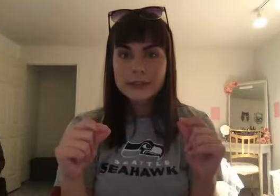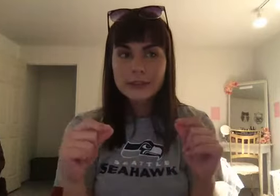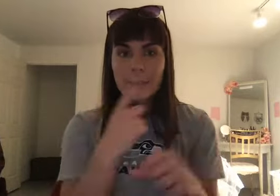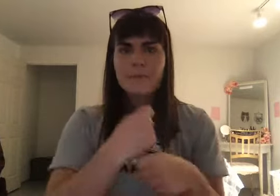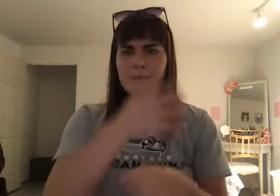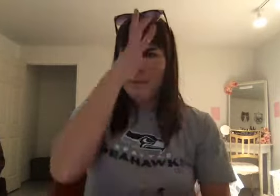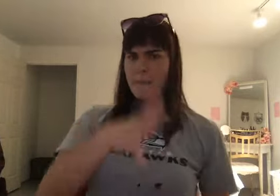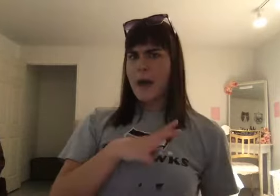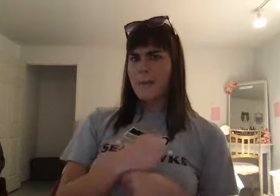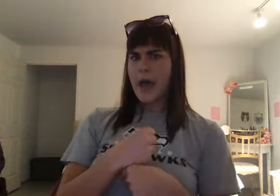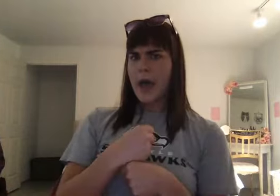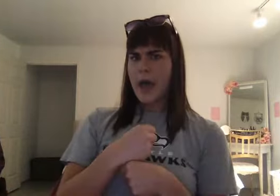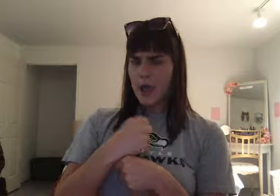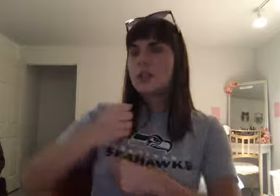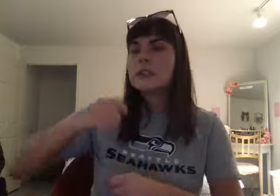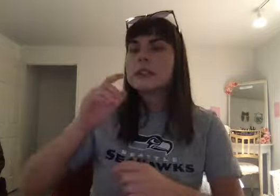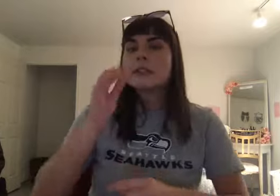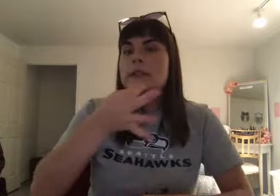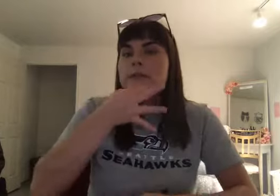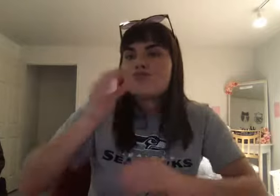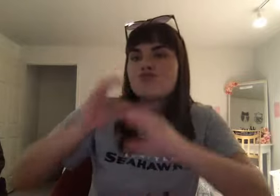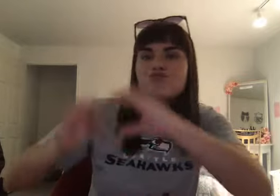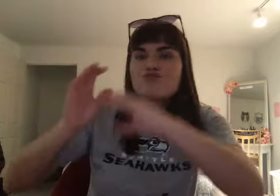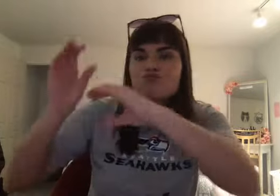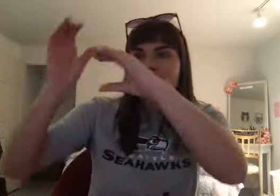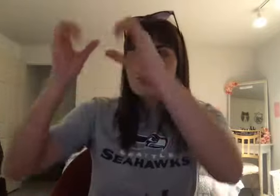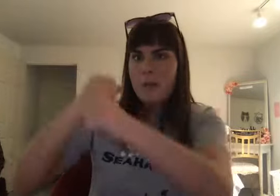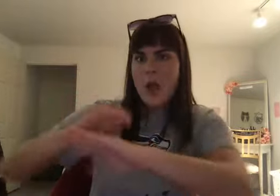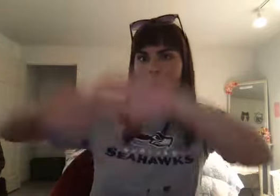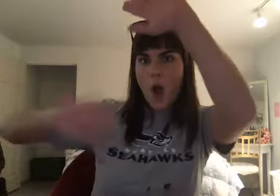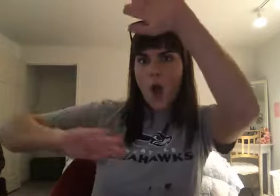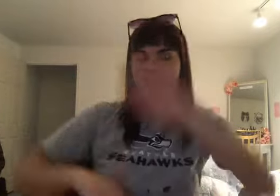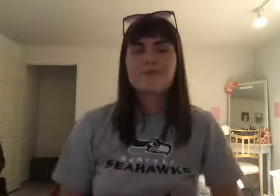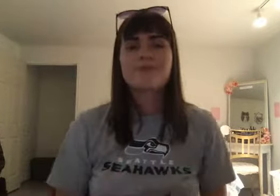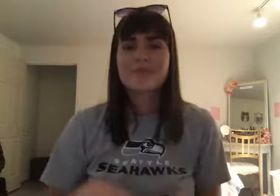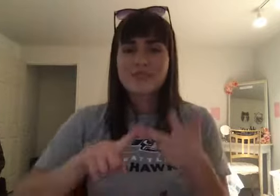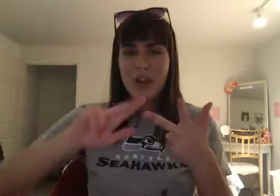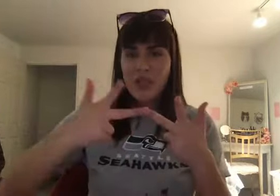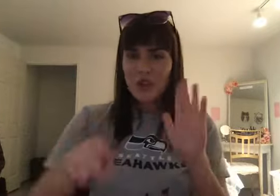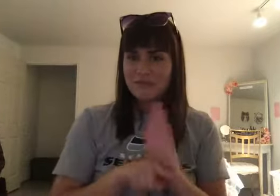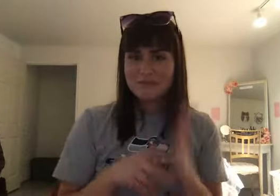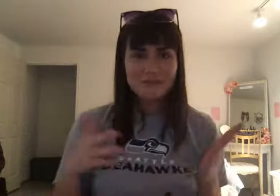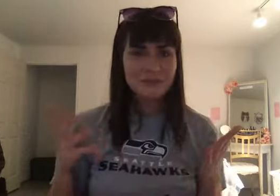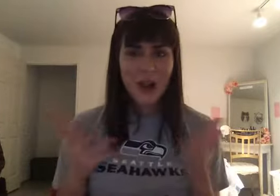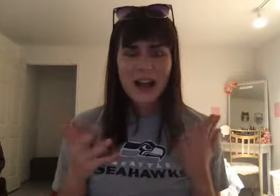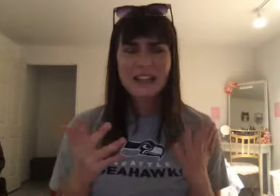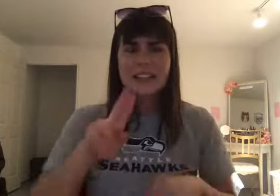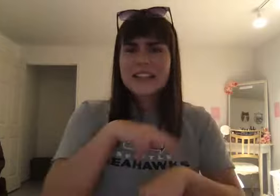from possible invaders. The third disadvantage is their natural resources were limited. And that is in building